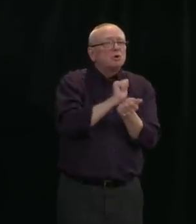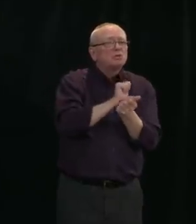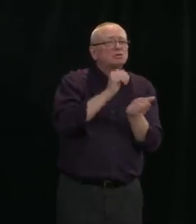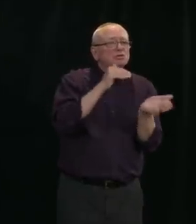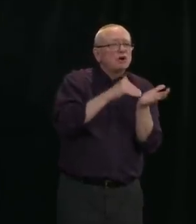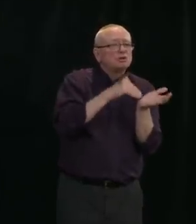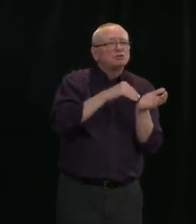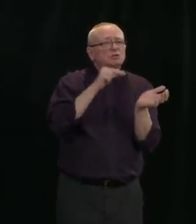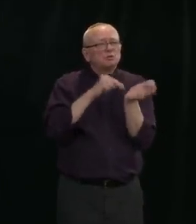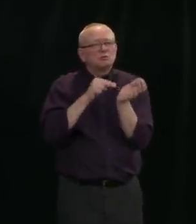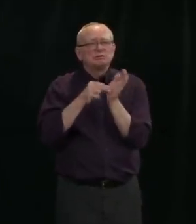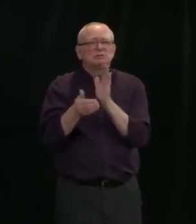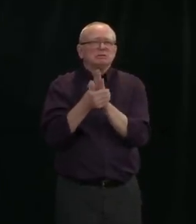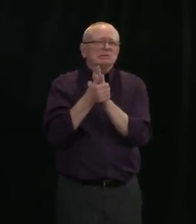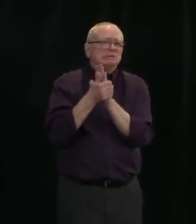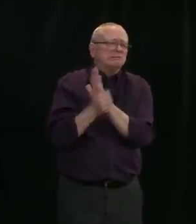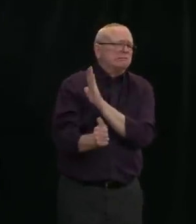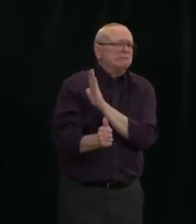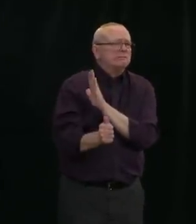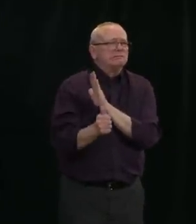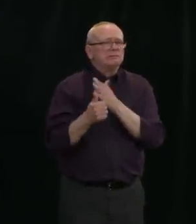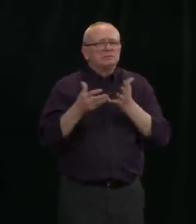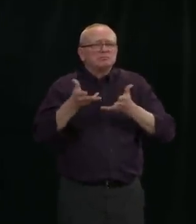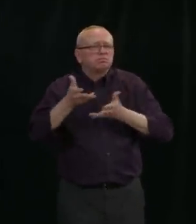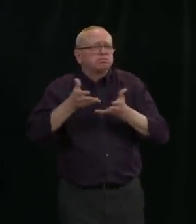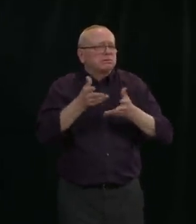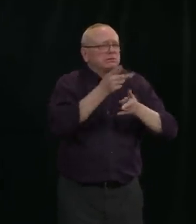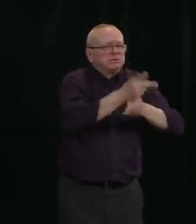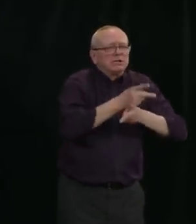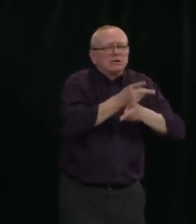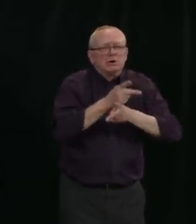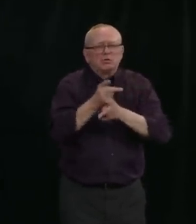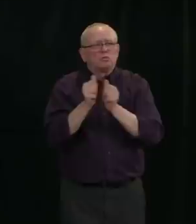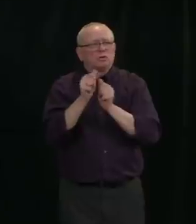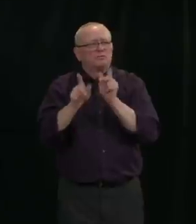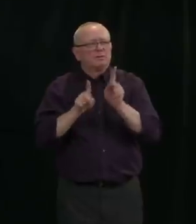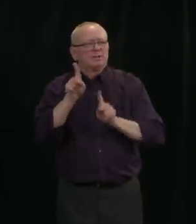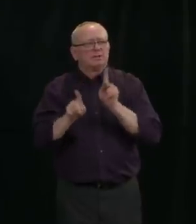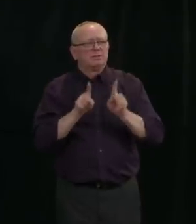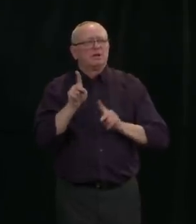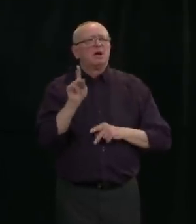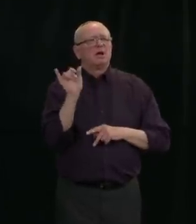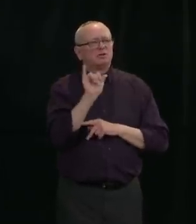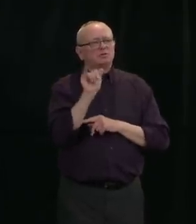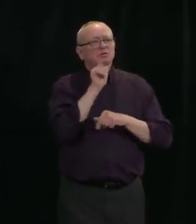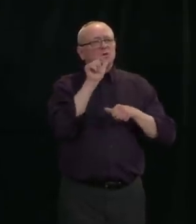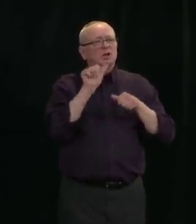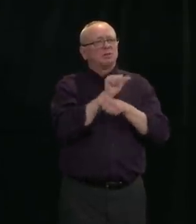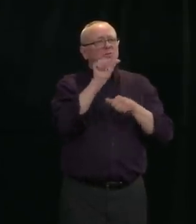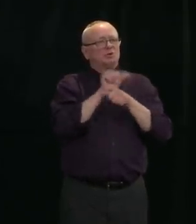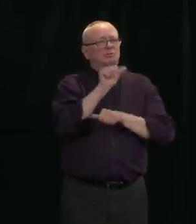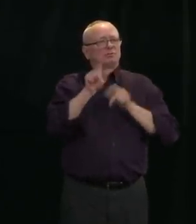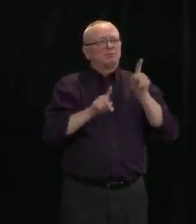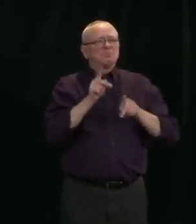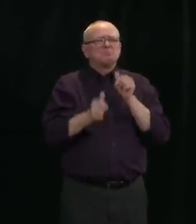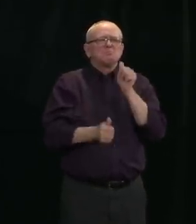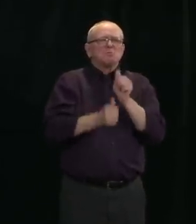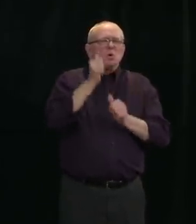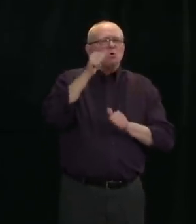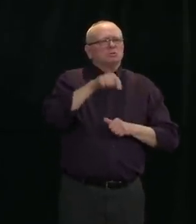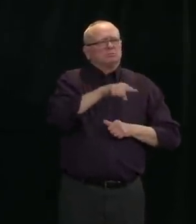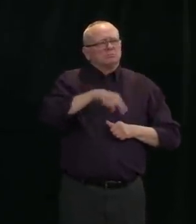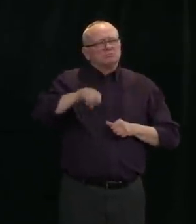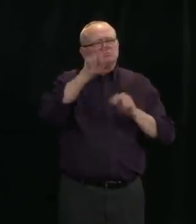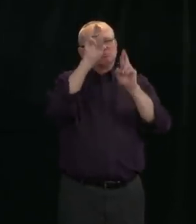of the vast majority of Albertans in doing their part to contain the spread of the virus. So let me